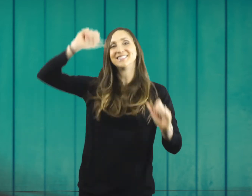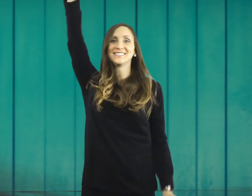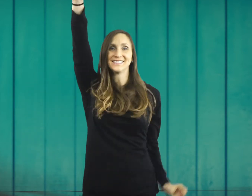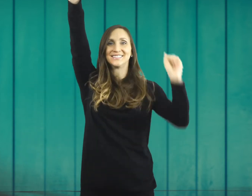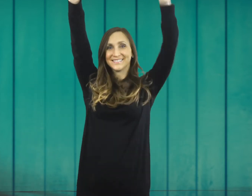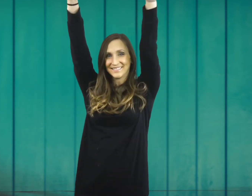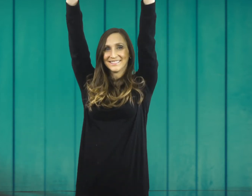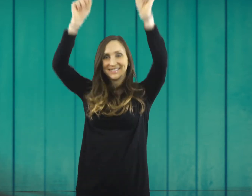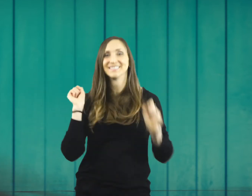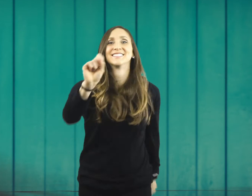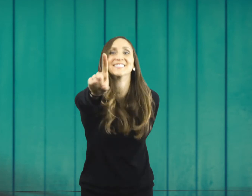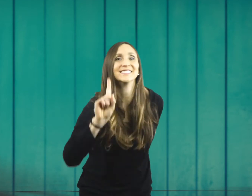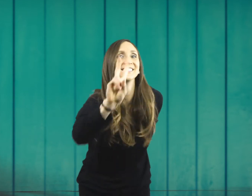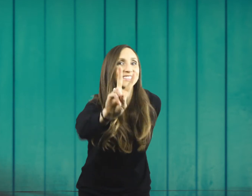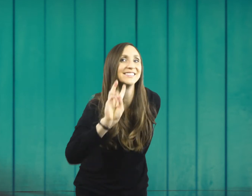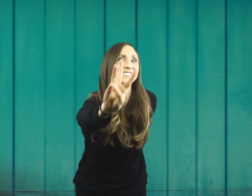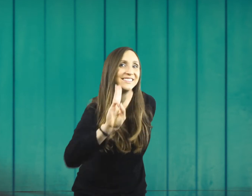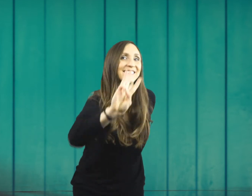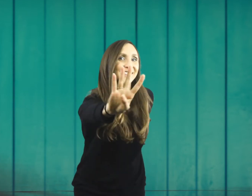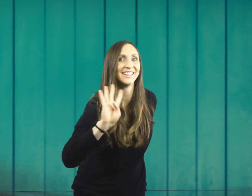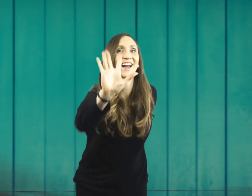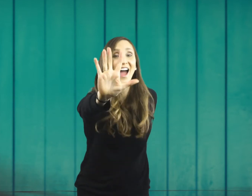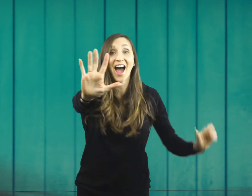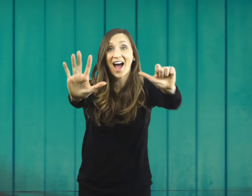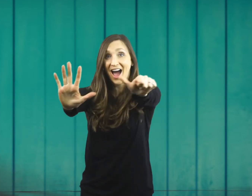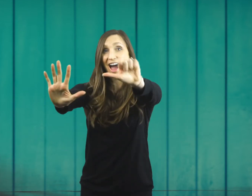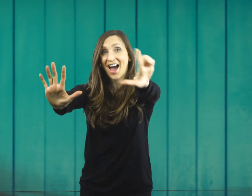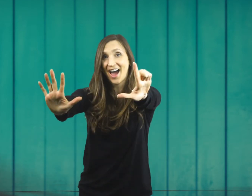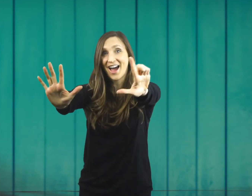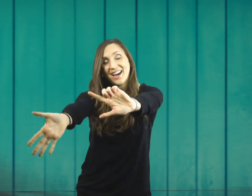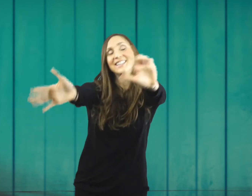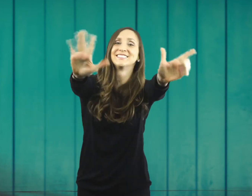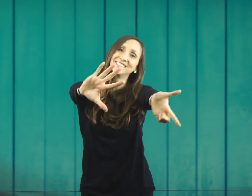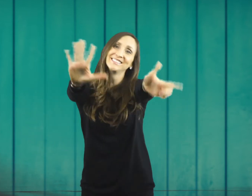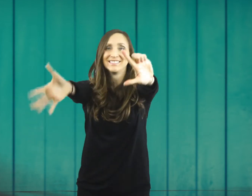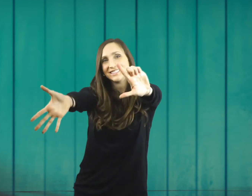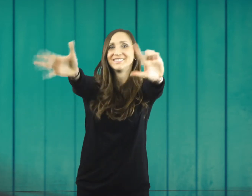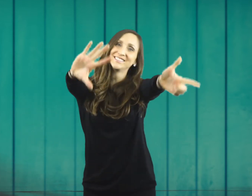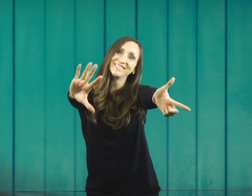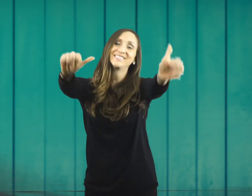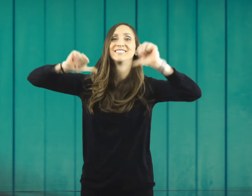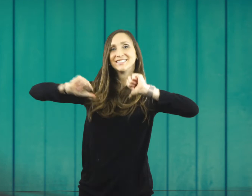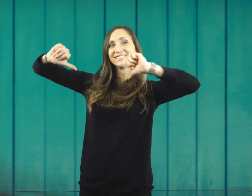One, two, three, four, five, six, seven days a week. I can count on God.